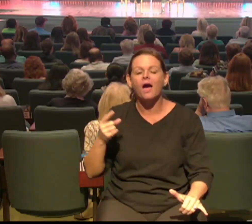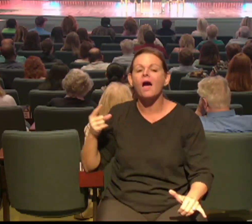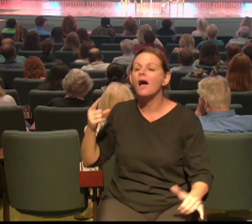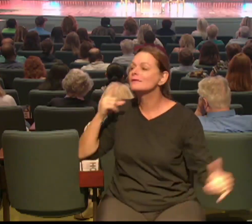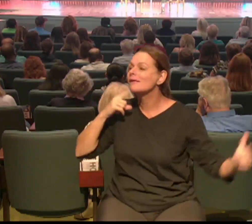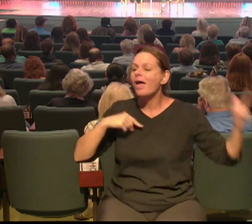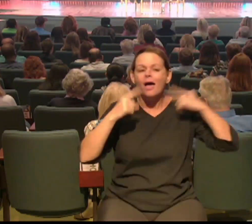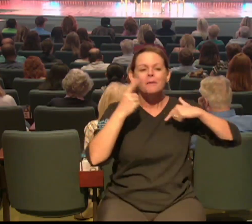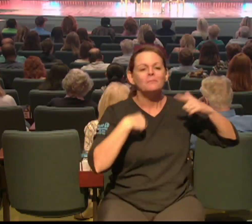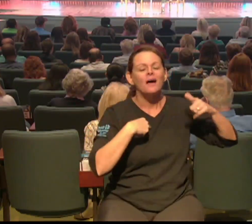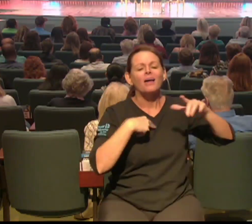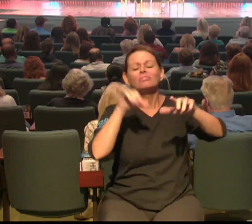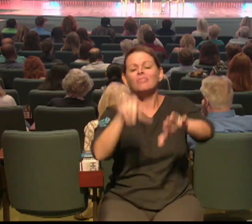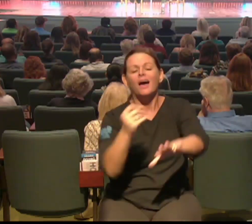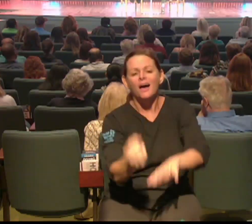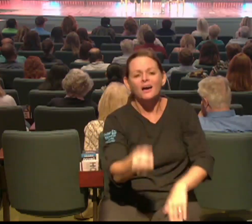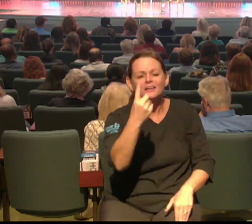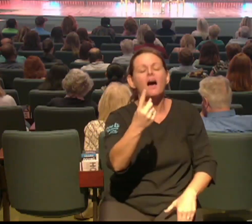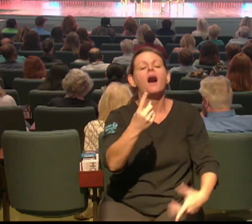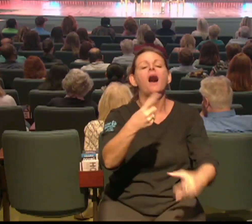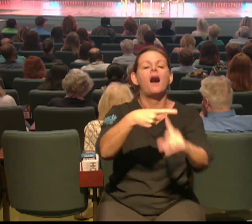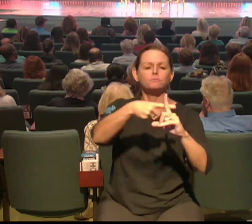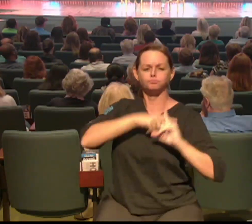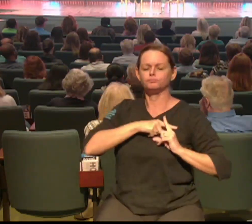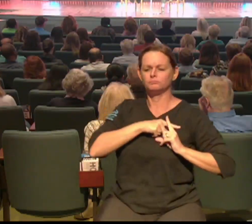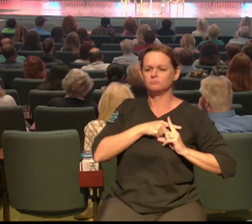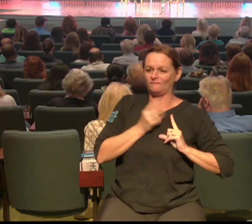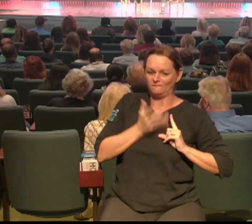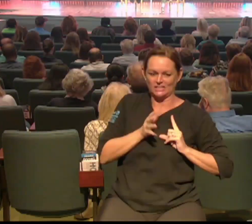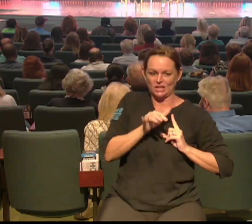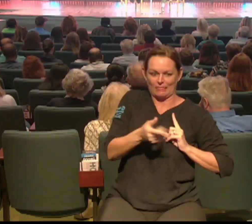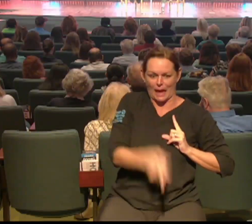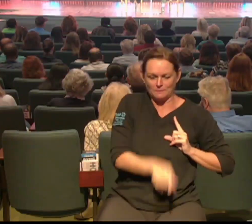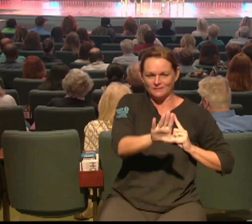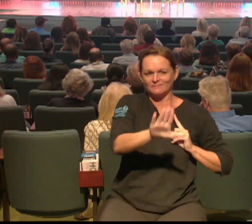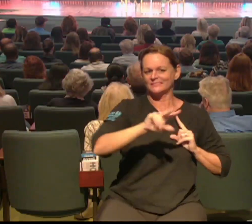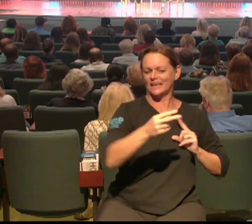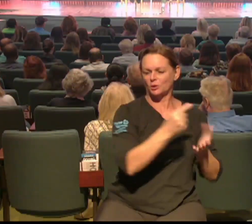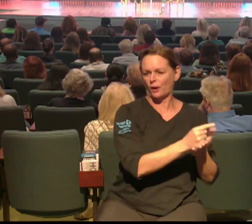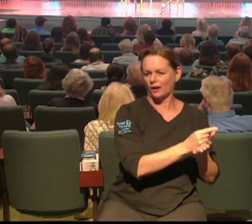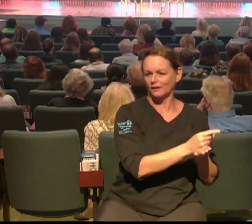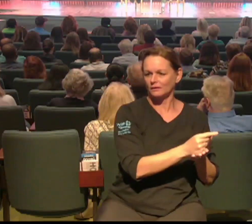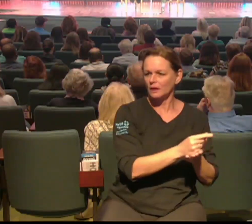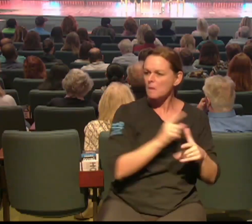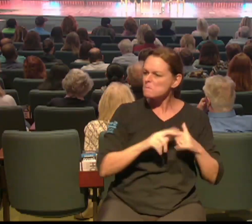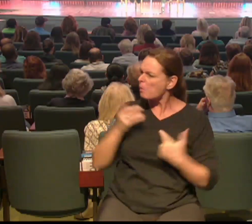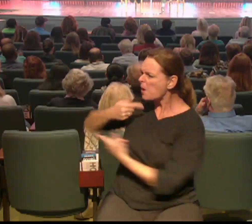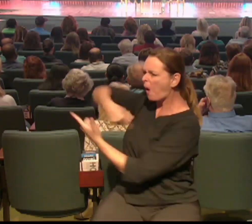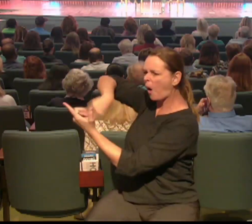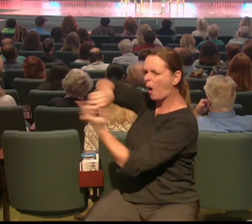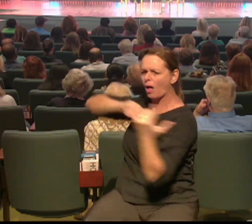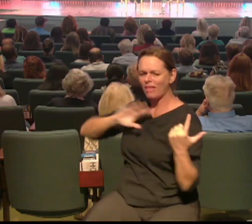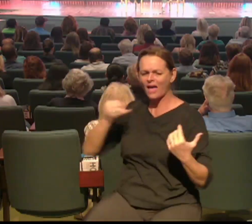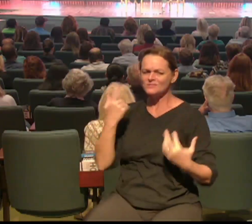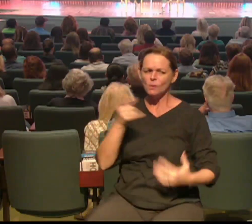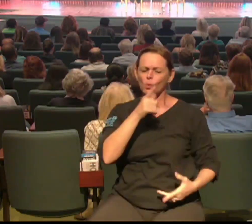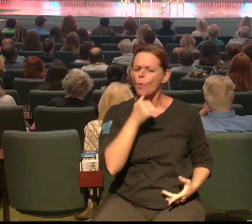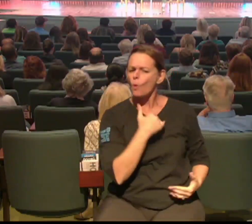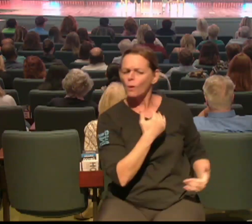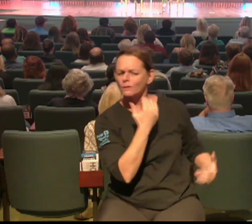us. They saw us and they were the messenger to bring that message of hope. You know, the message needs a messenger and if you